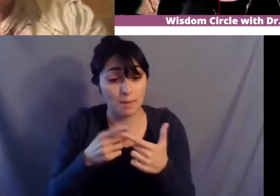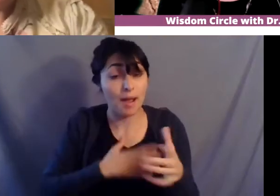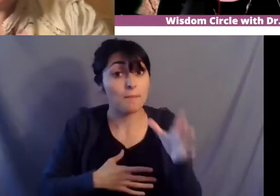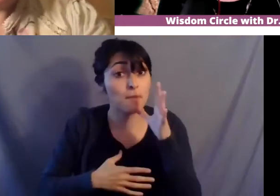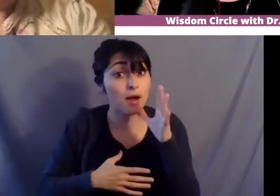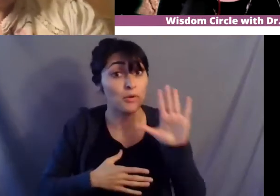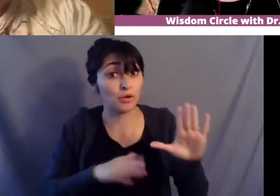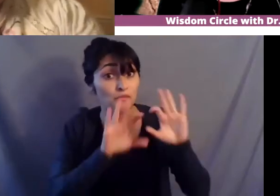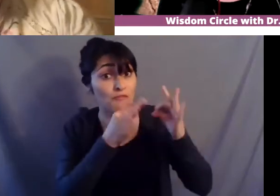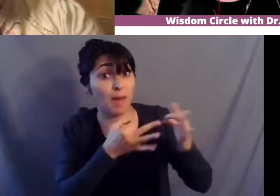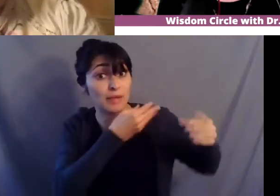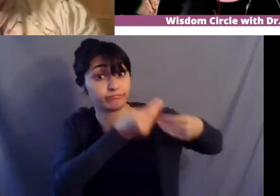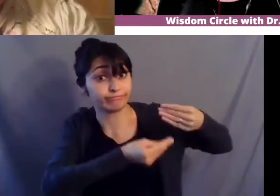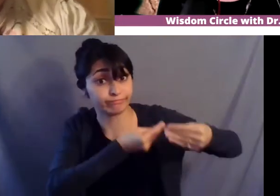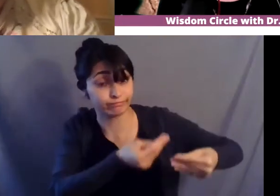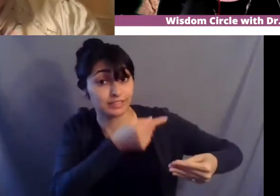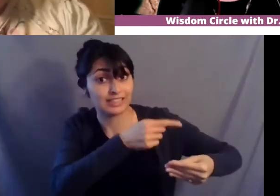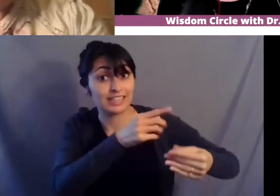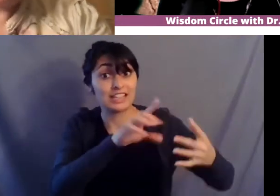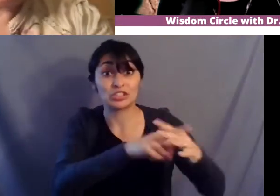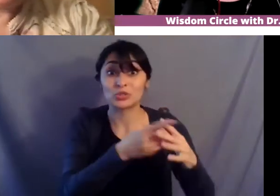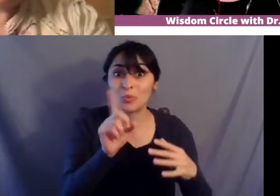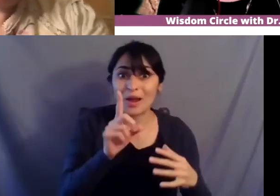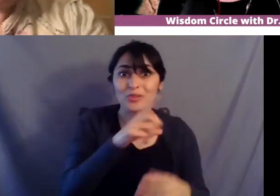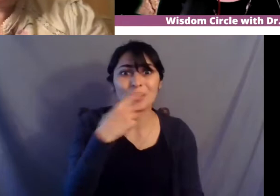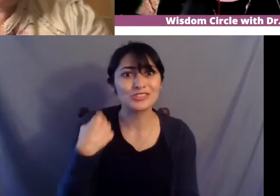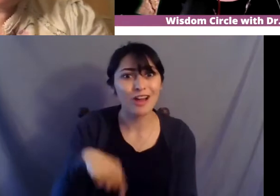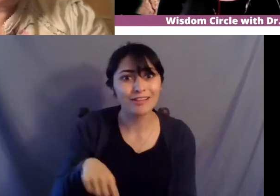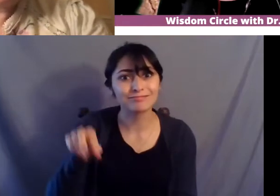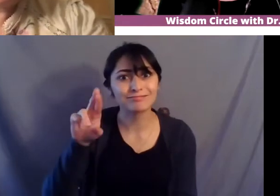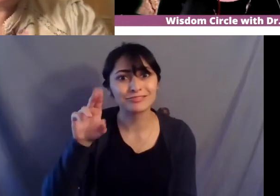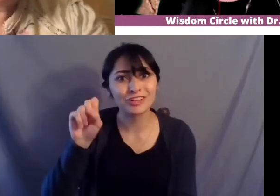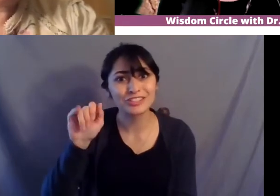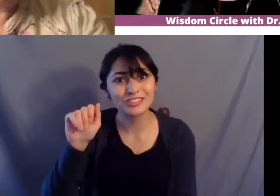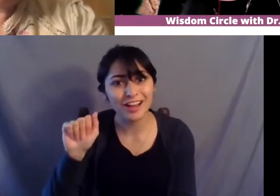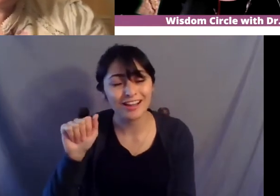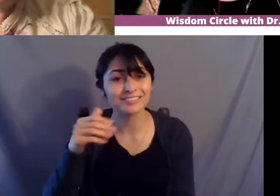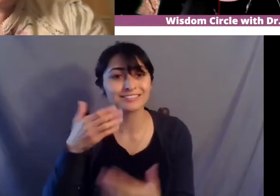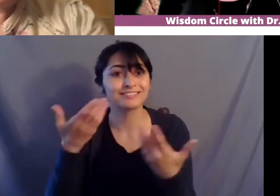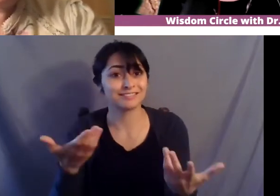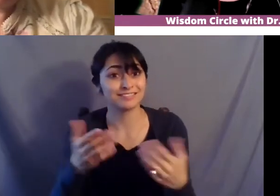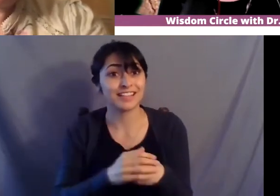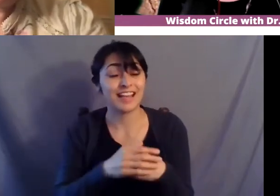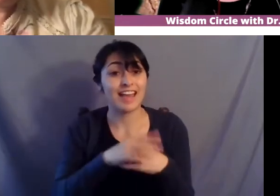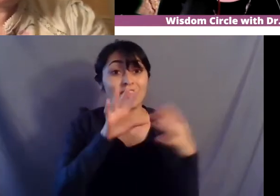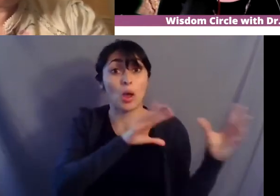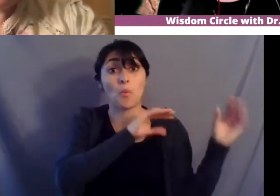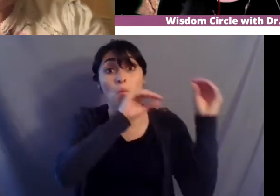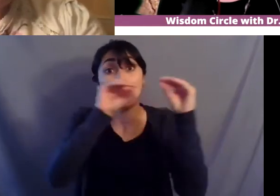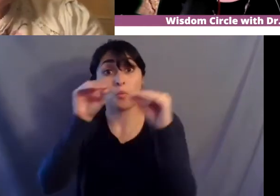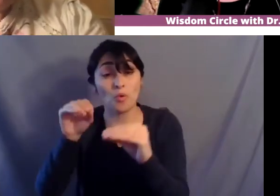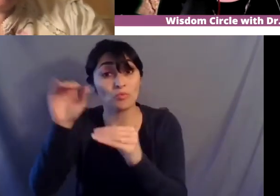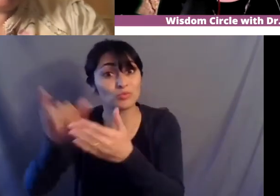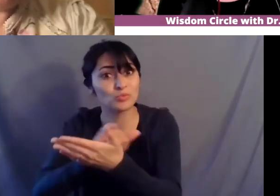family um starts in russia and um comes across to new york so i'm a very you know in many ways a very